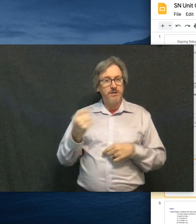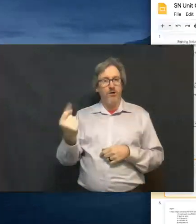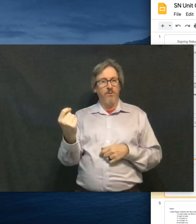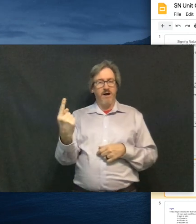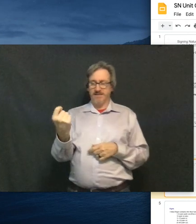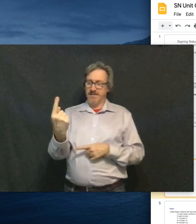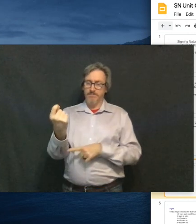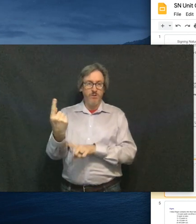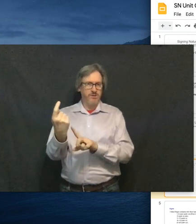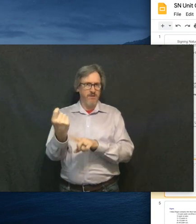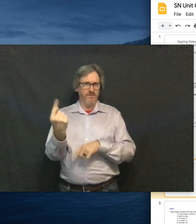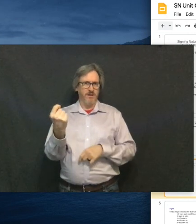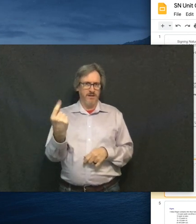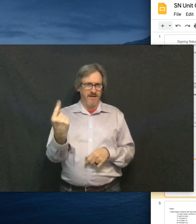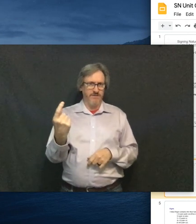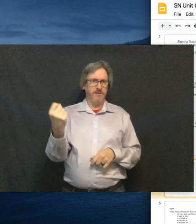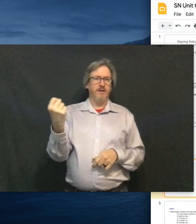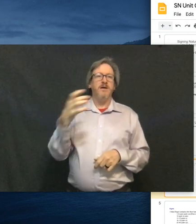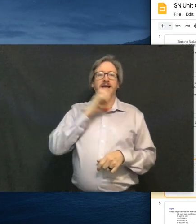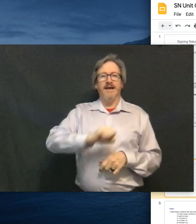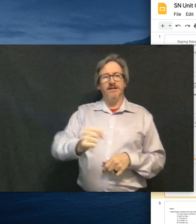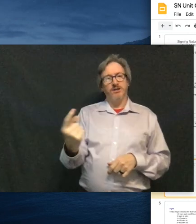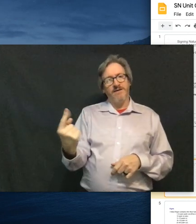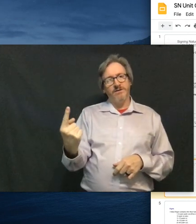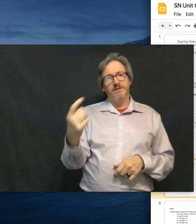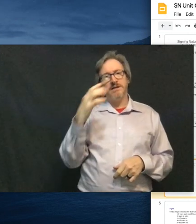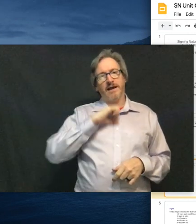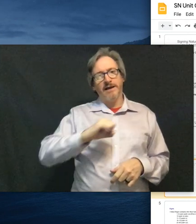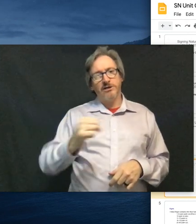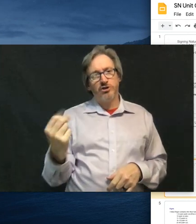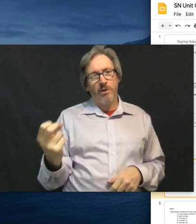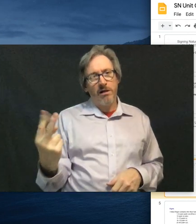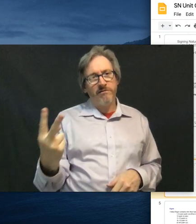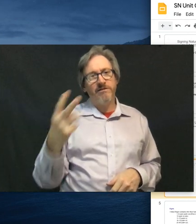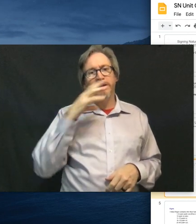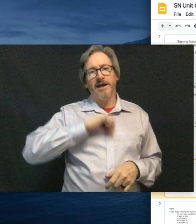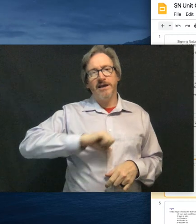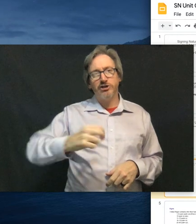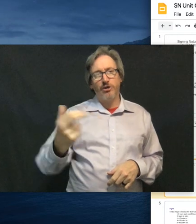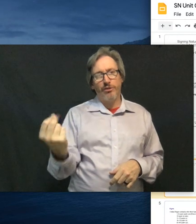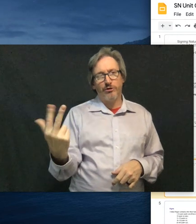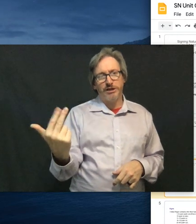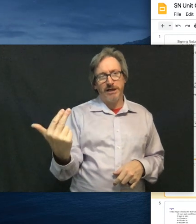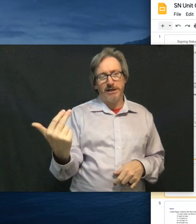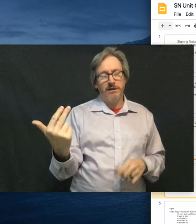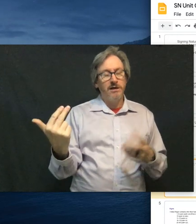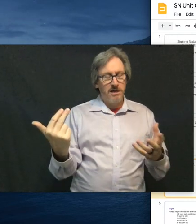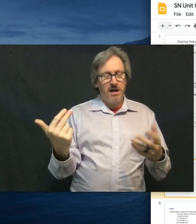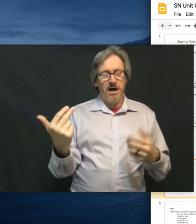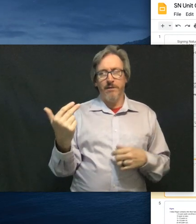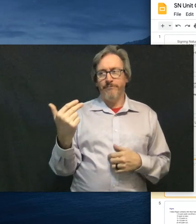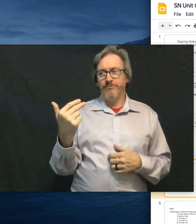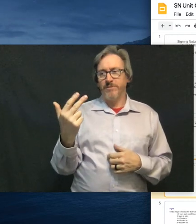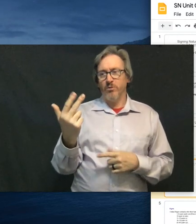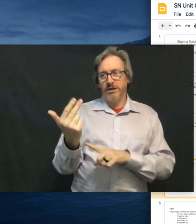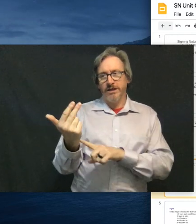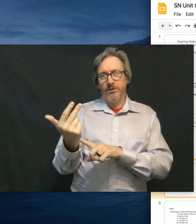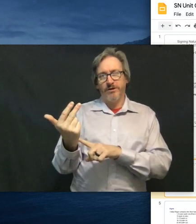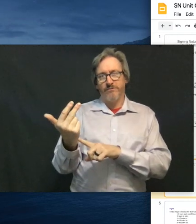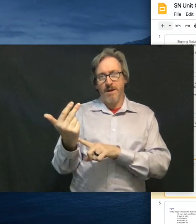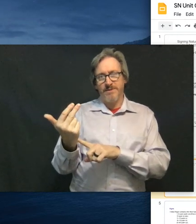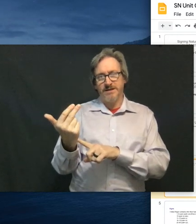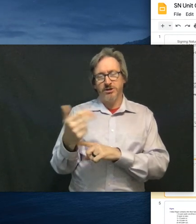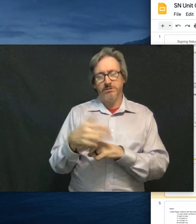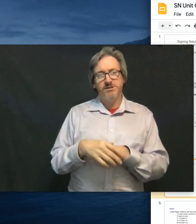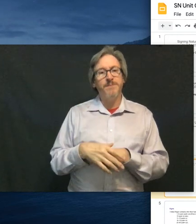I tend to, oh, I see most often eleven, age eleven, age twelve, age thirteen, with a